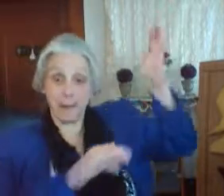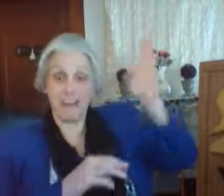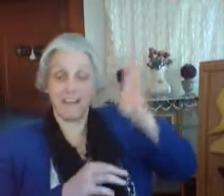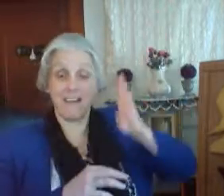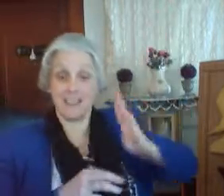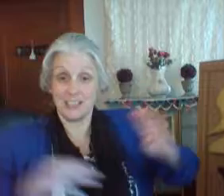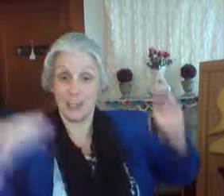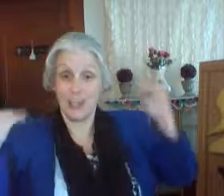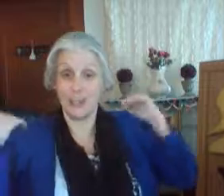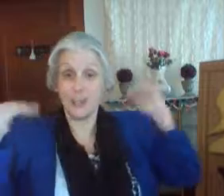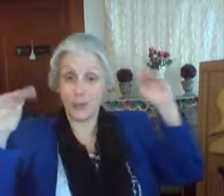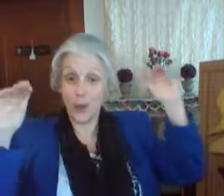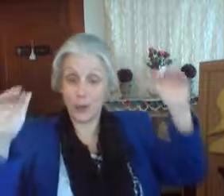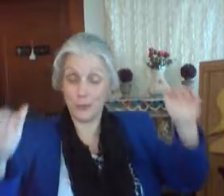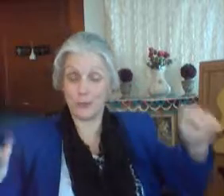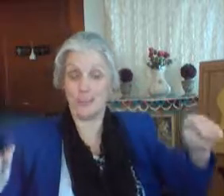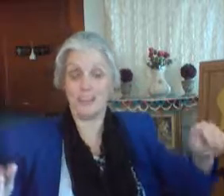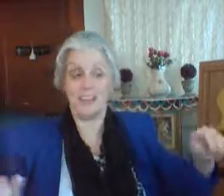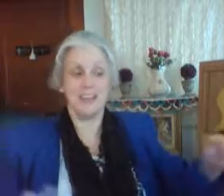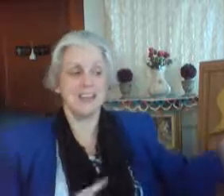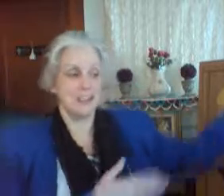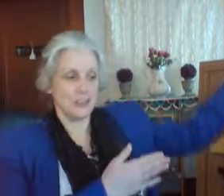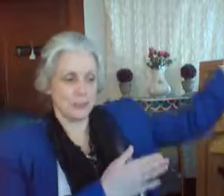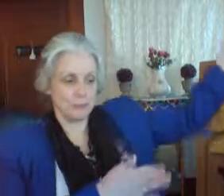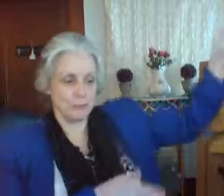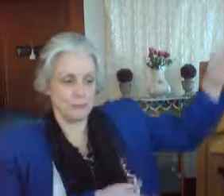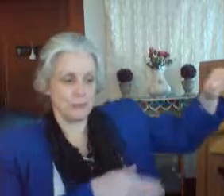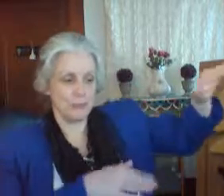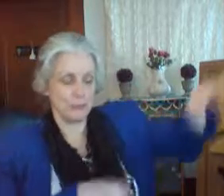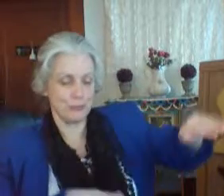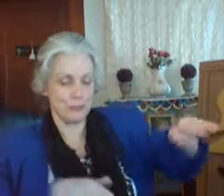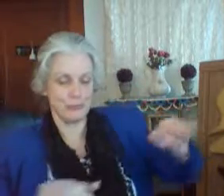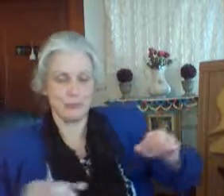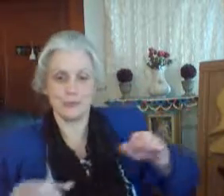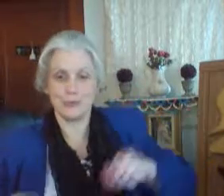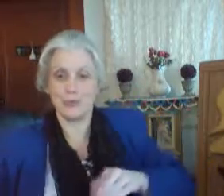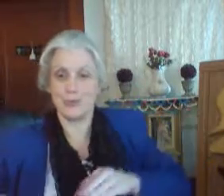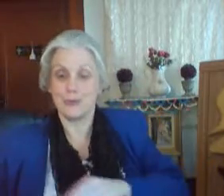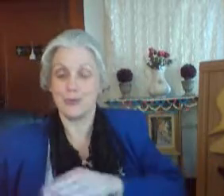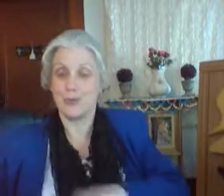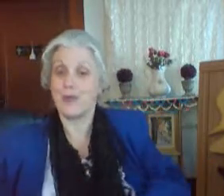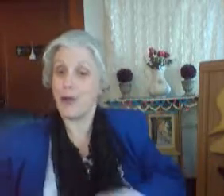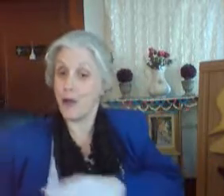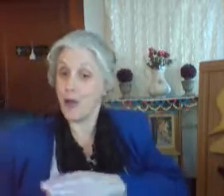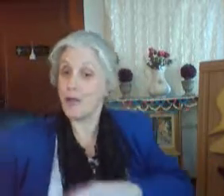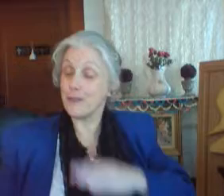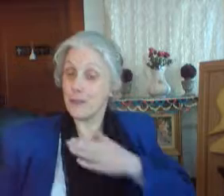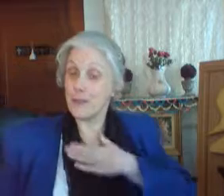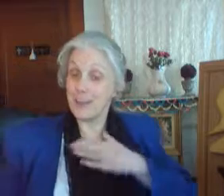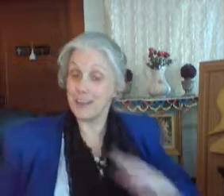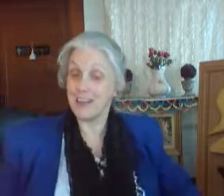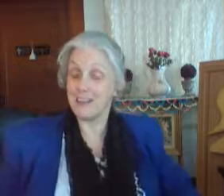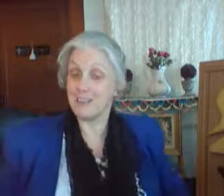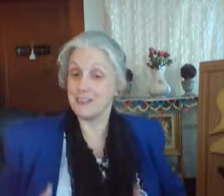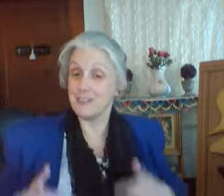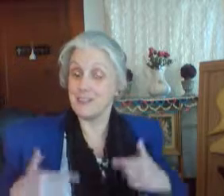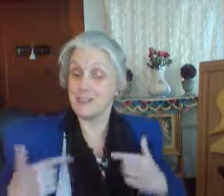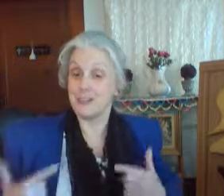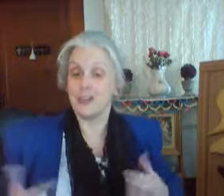sweeping over me. When gloom and